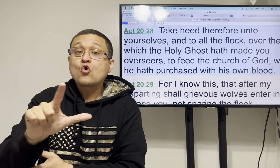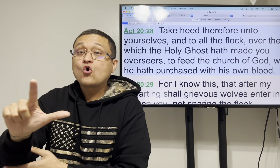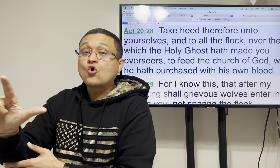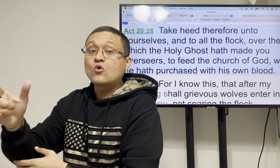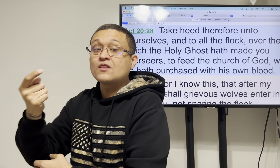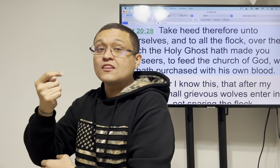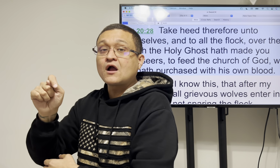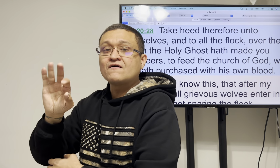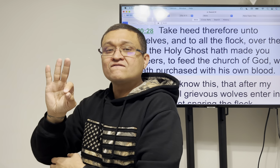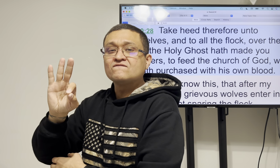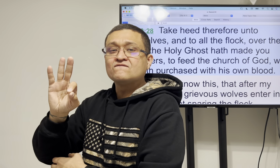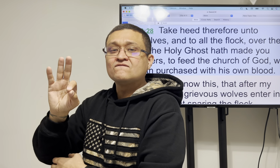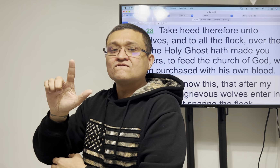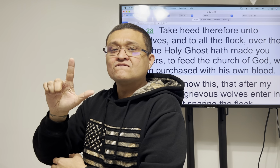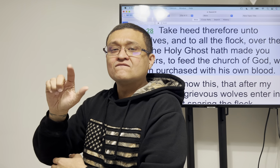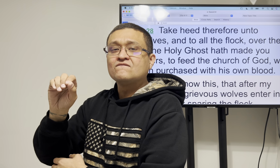and to all the flock